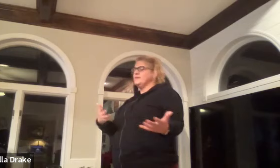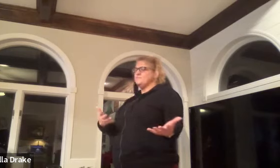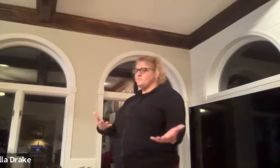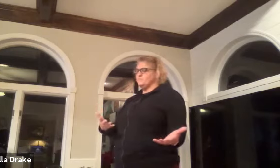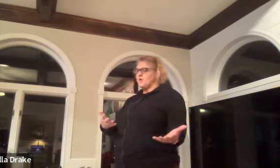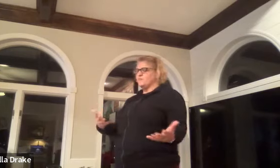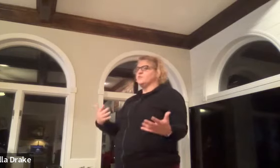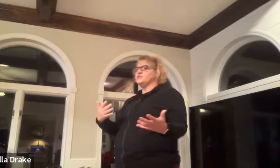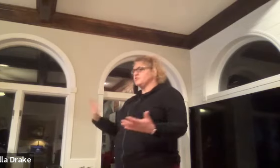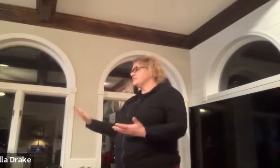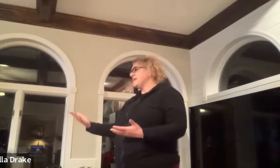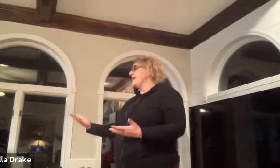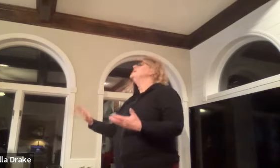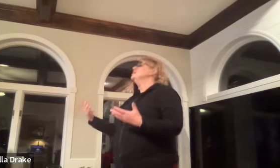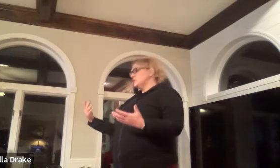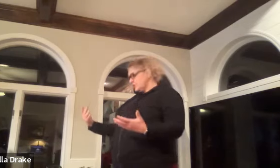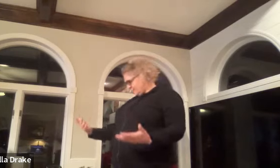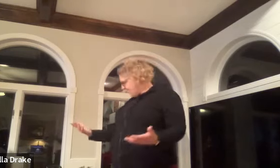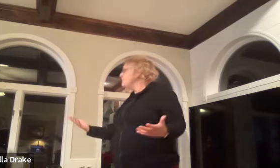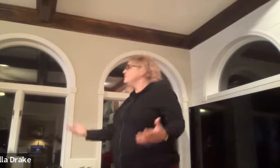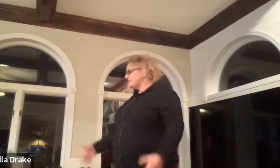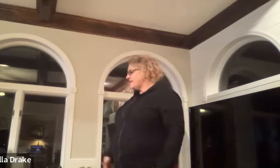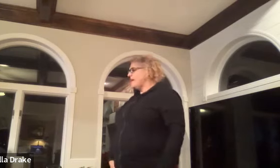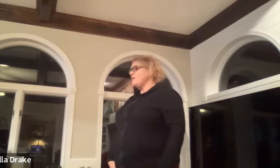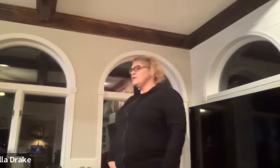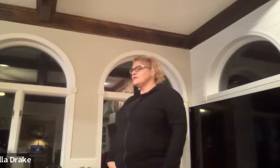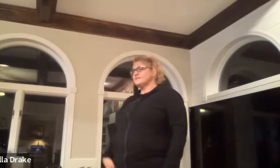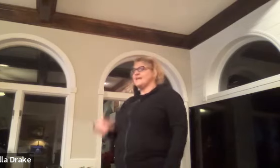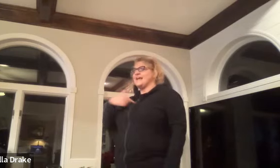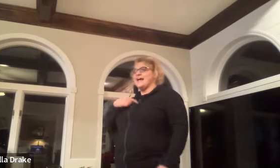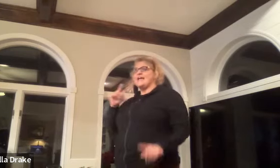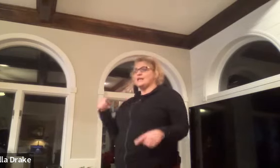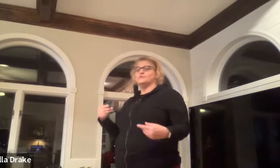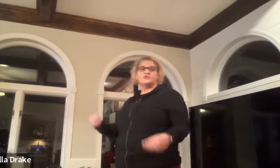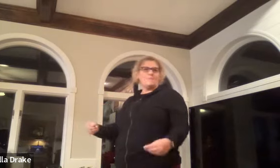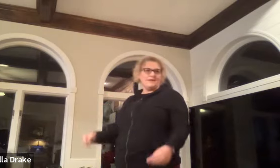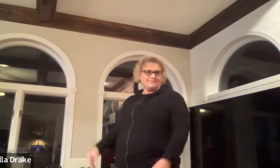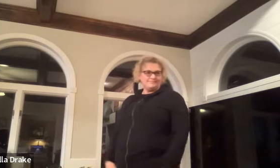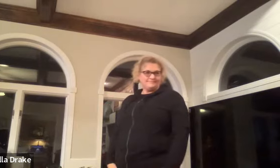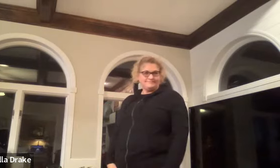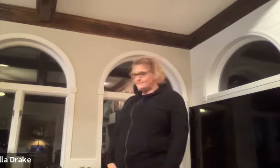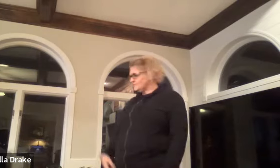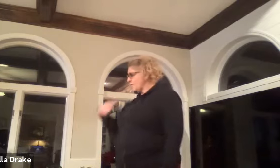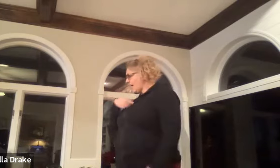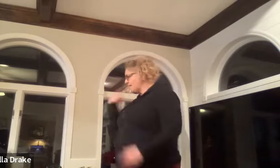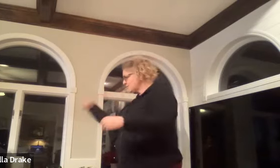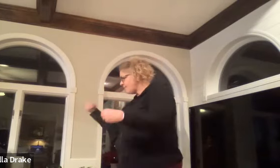wouldn't probably you would just say yeah you could say that or you could say i go shopping okay okay i shop